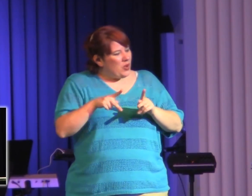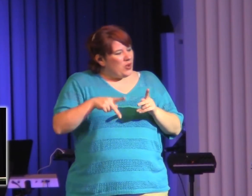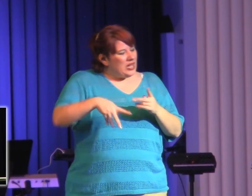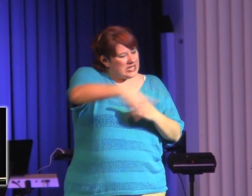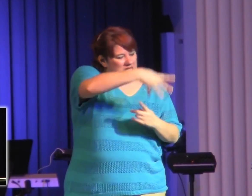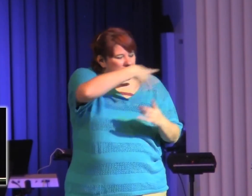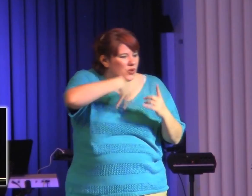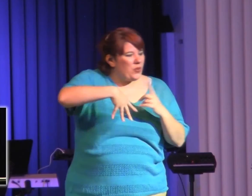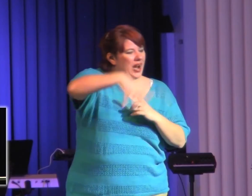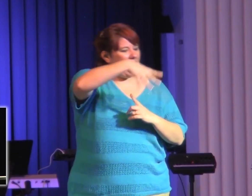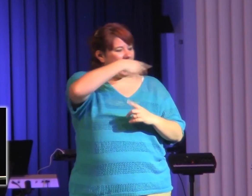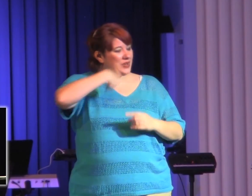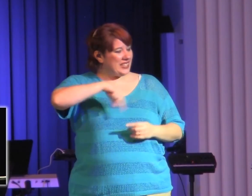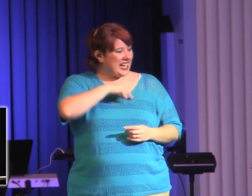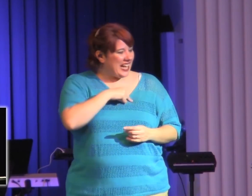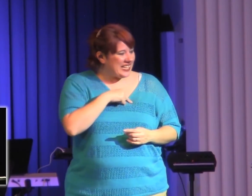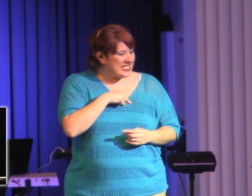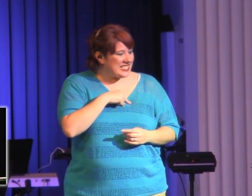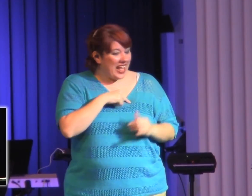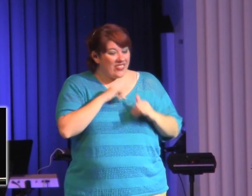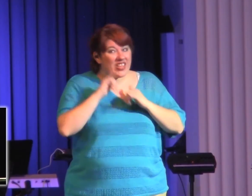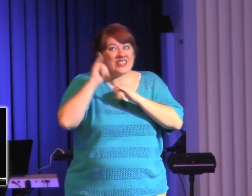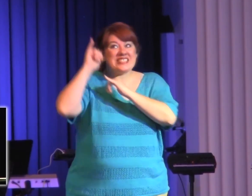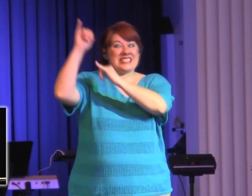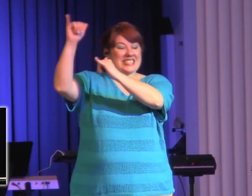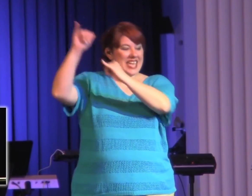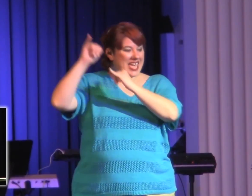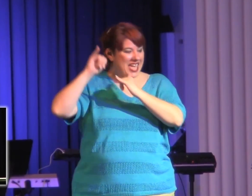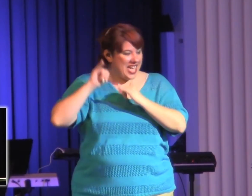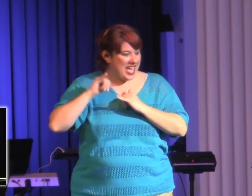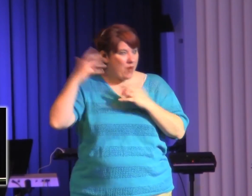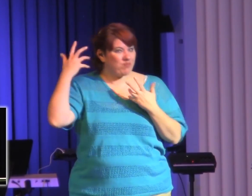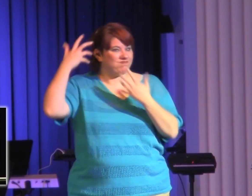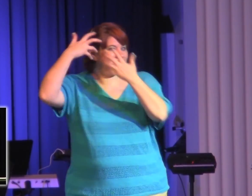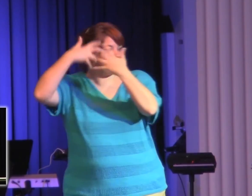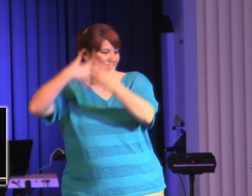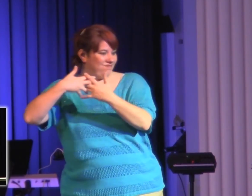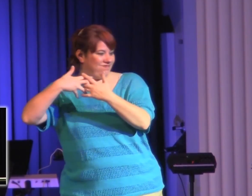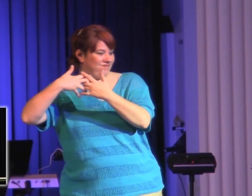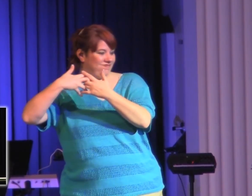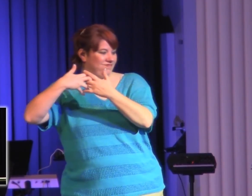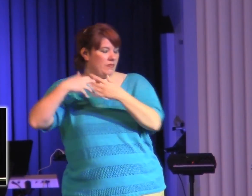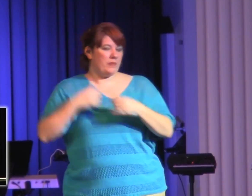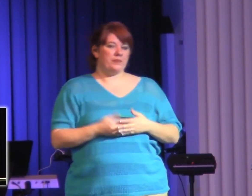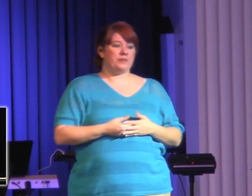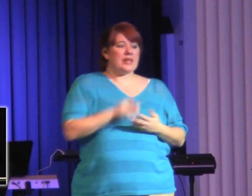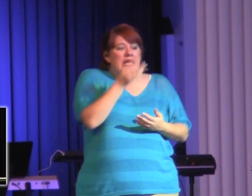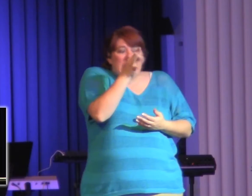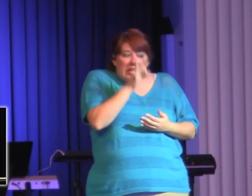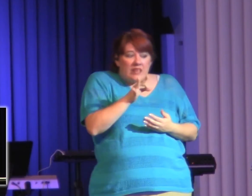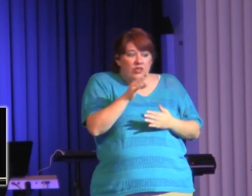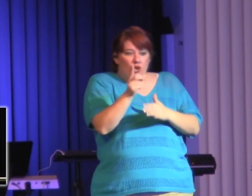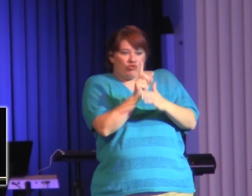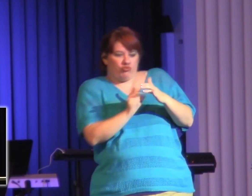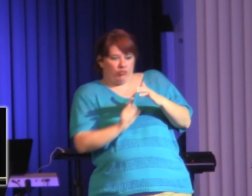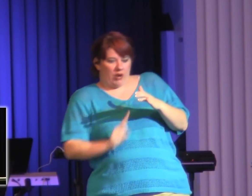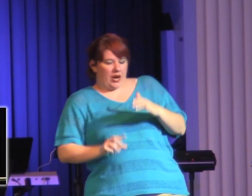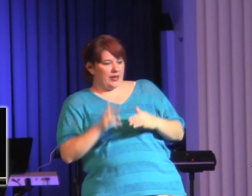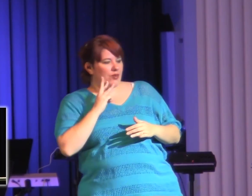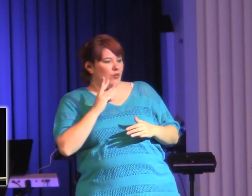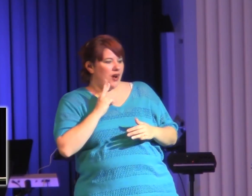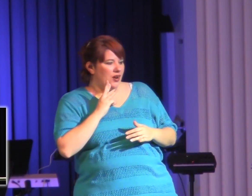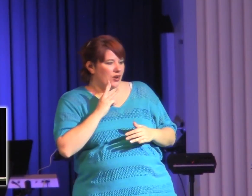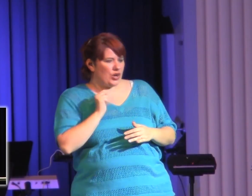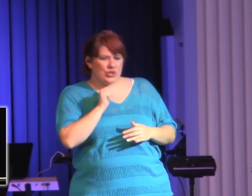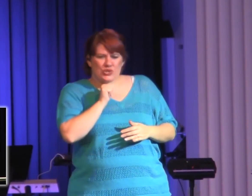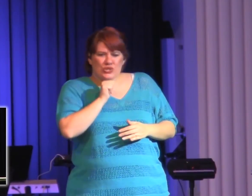You know what? You do not want a person who can't swim trying to pull you out when you're drowning. I want a good